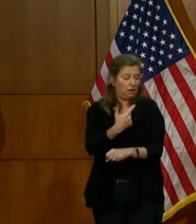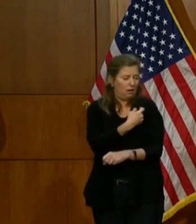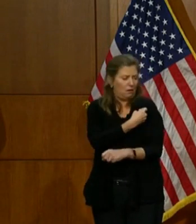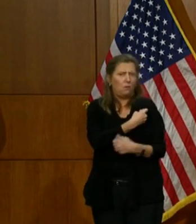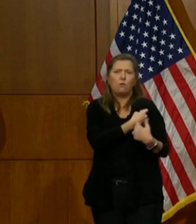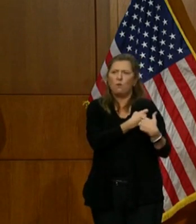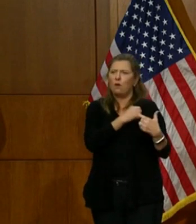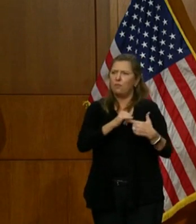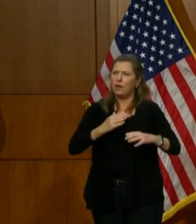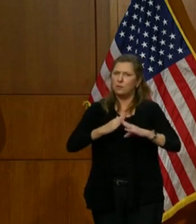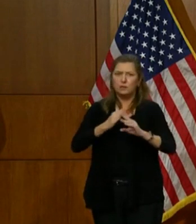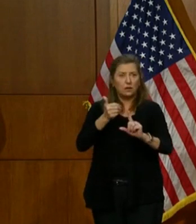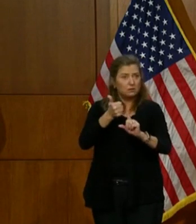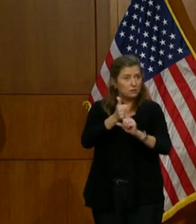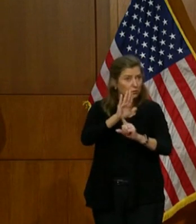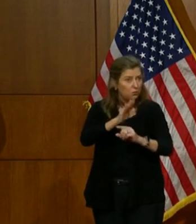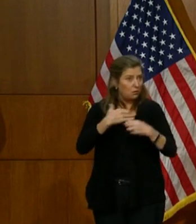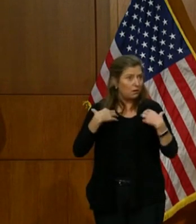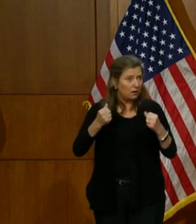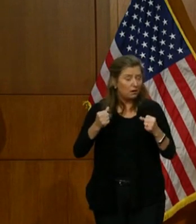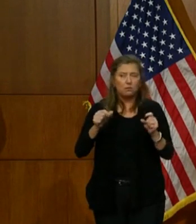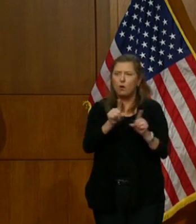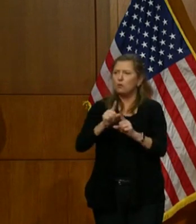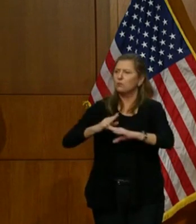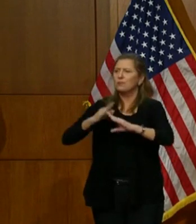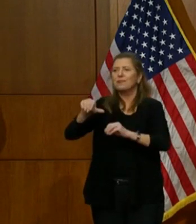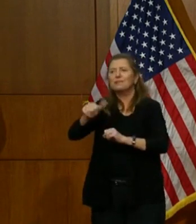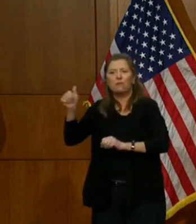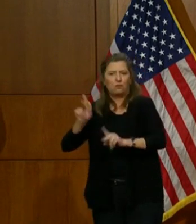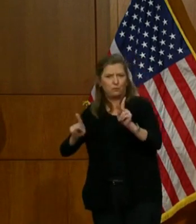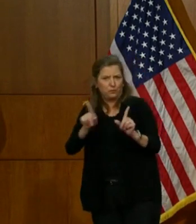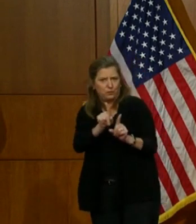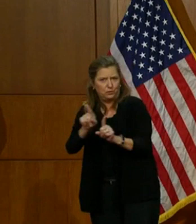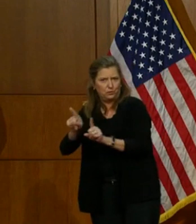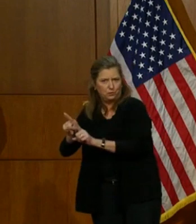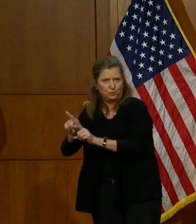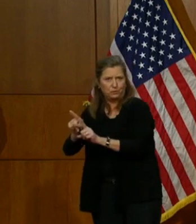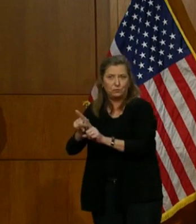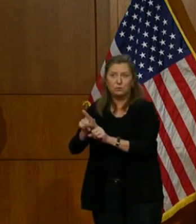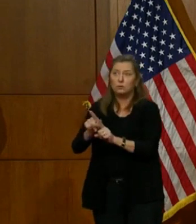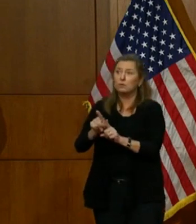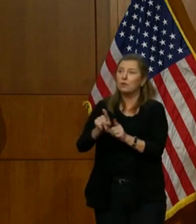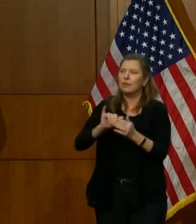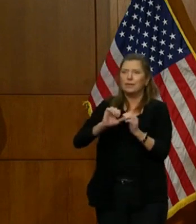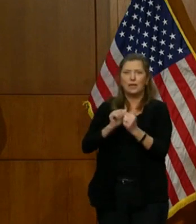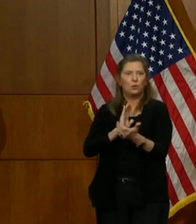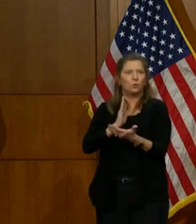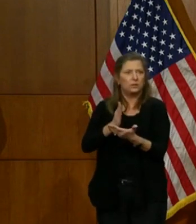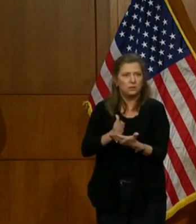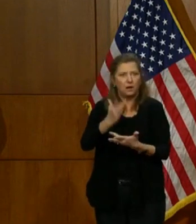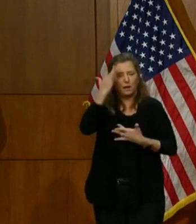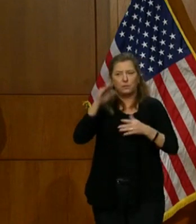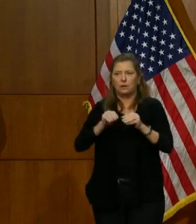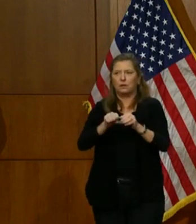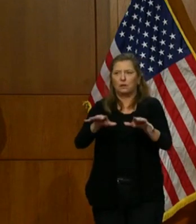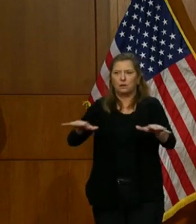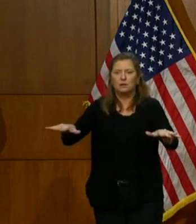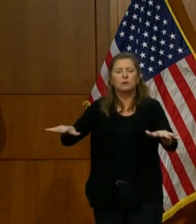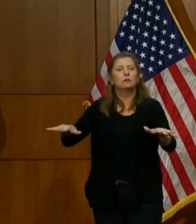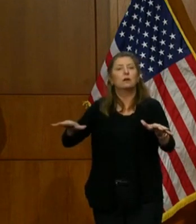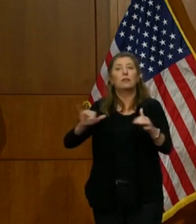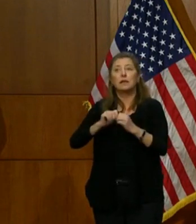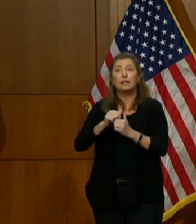to protect your own health and also to protect other people. It's the way to stop this virus. It's our path